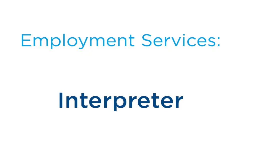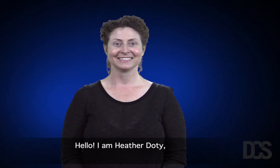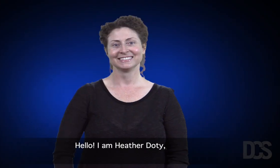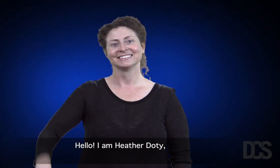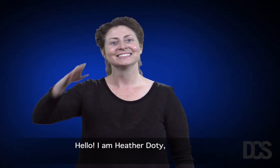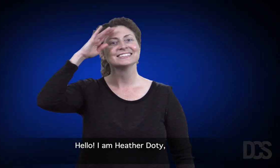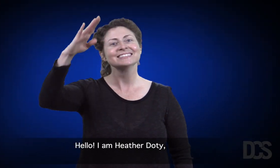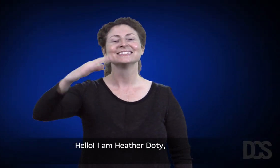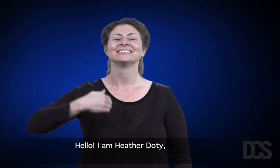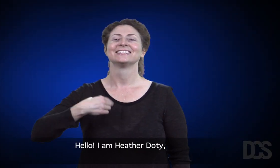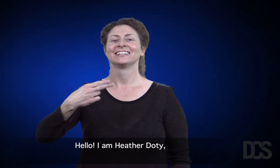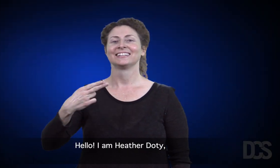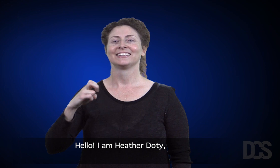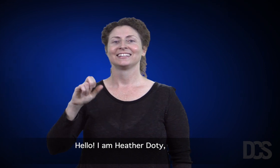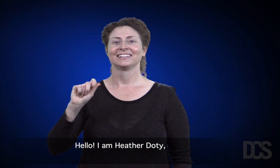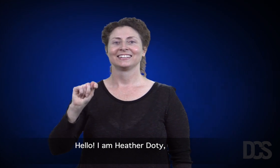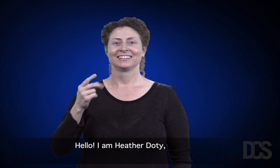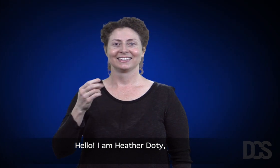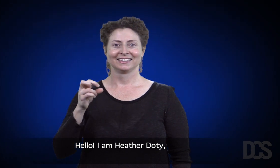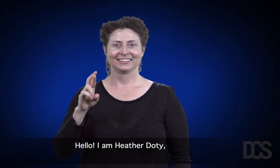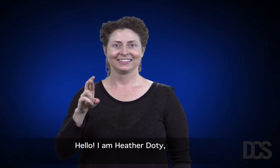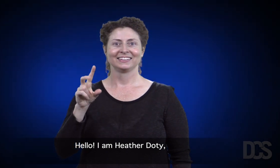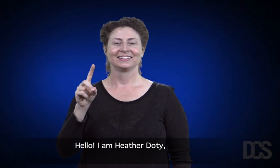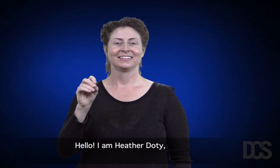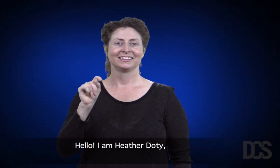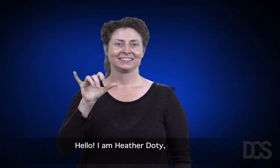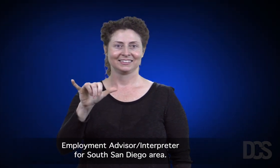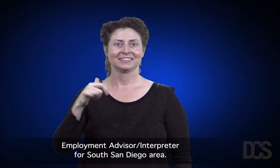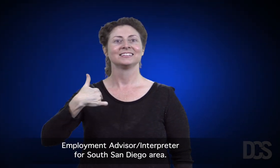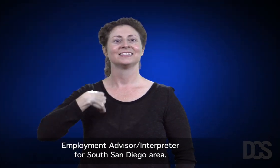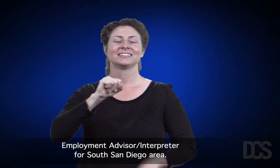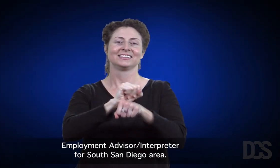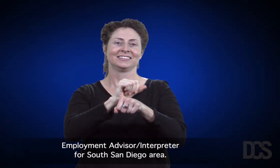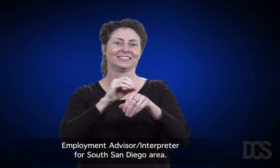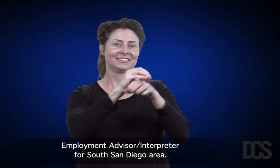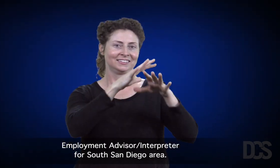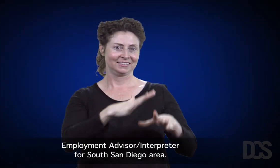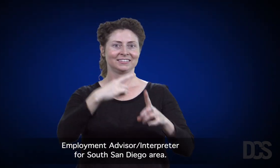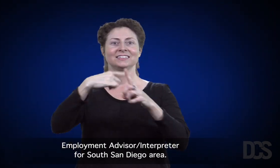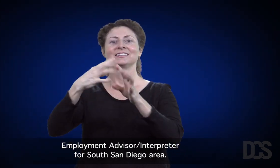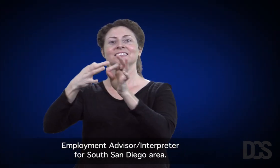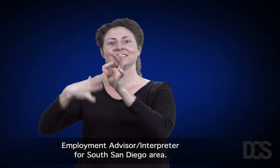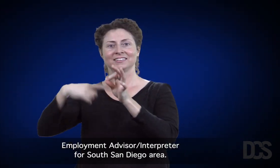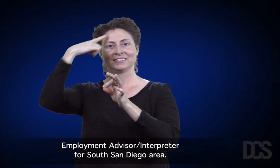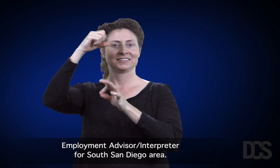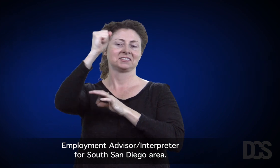Hi, I'm Heather Doughty. I'm the Employment Advisor-Interpreter for the South San